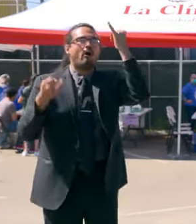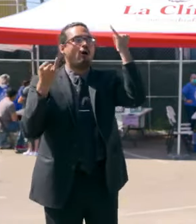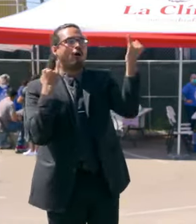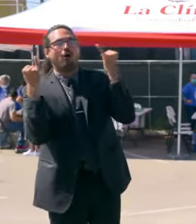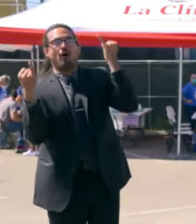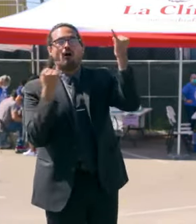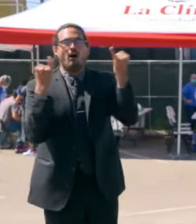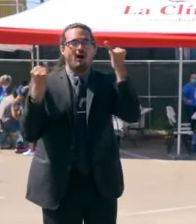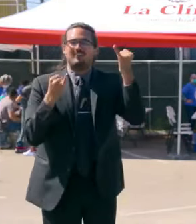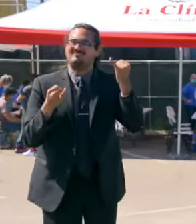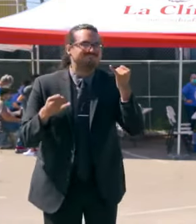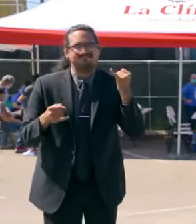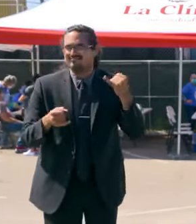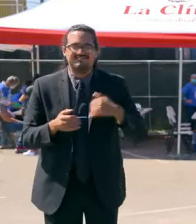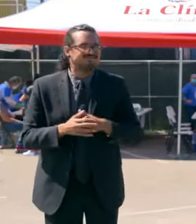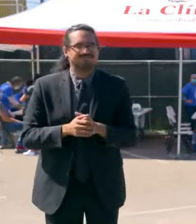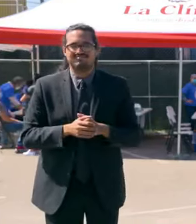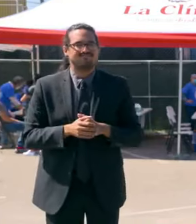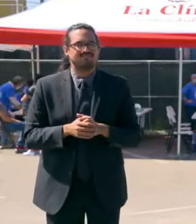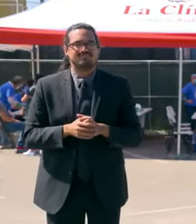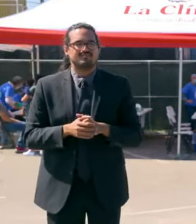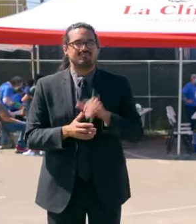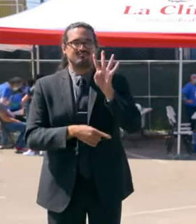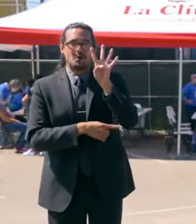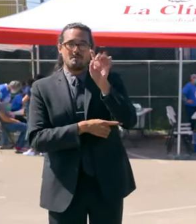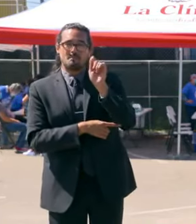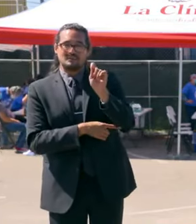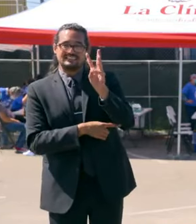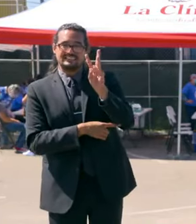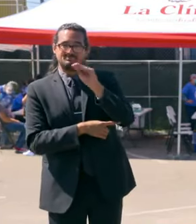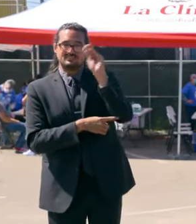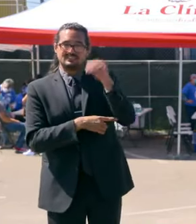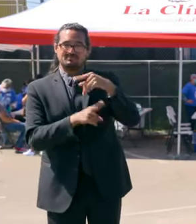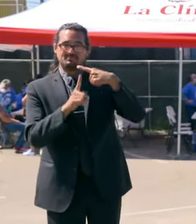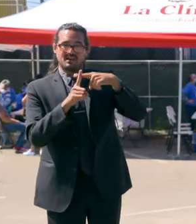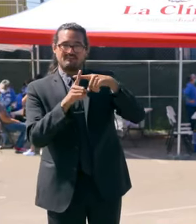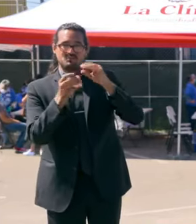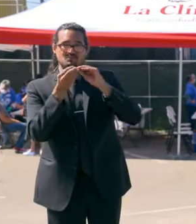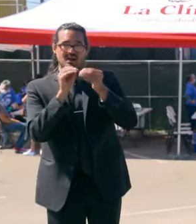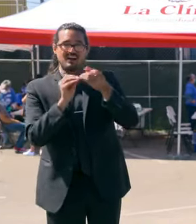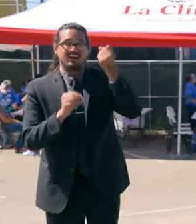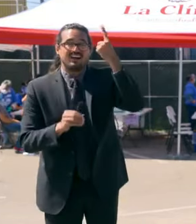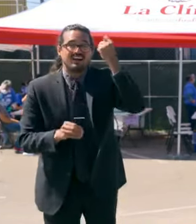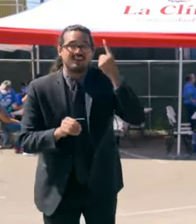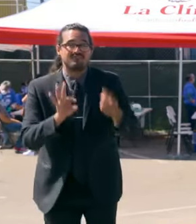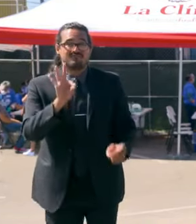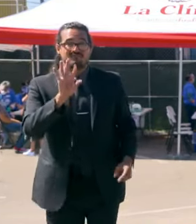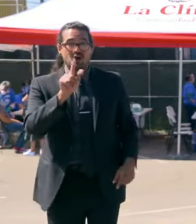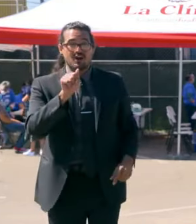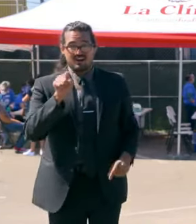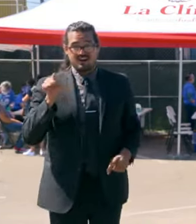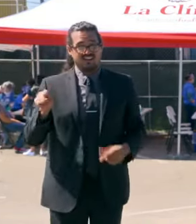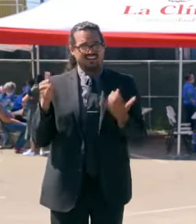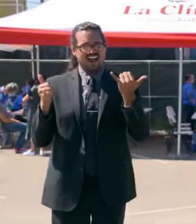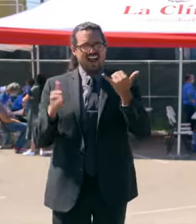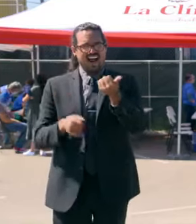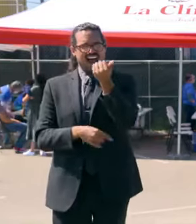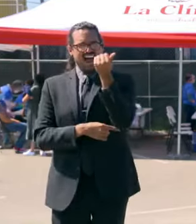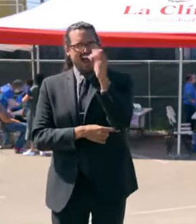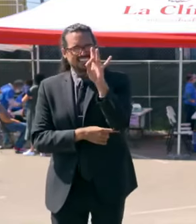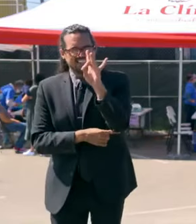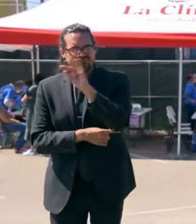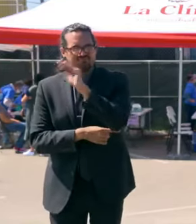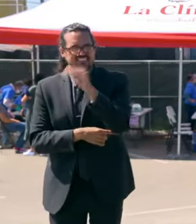4.6%, let me put that in perspective. Florida today is at 18.7%. Texas at